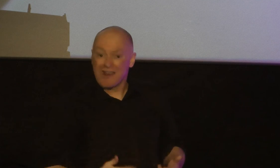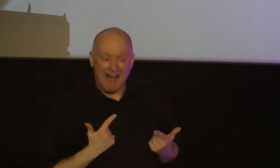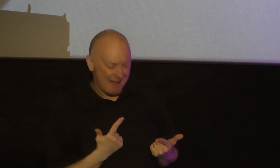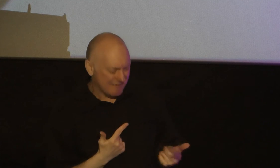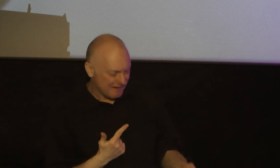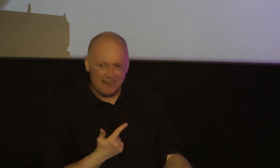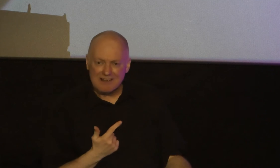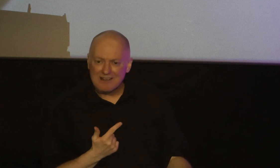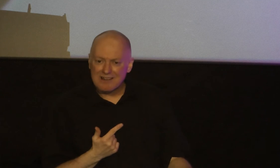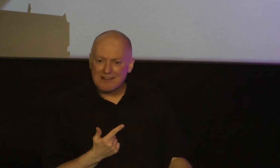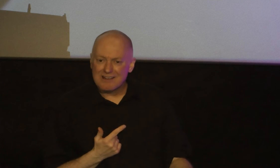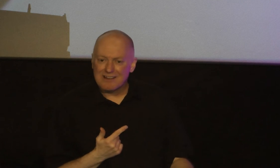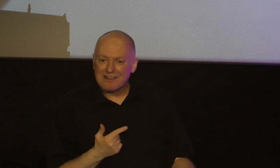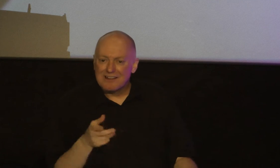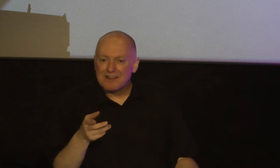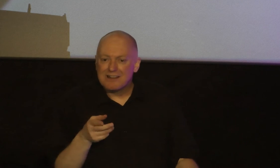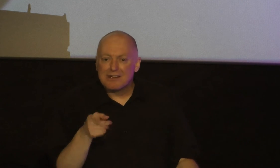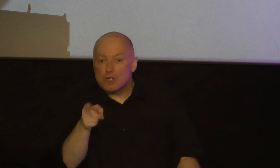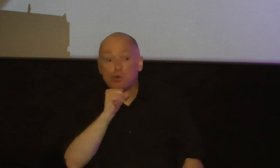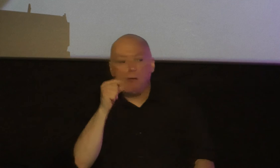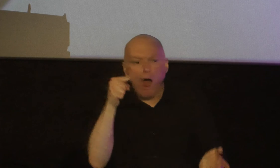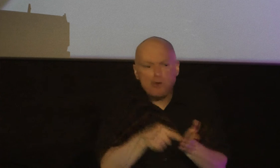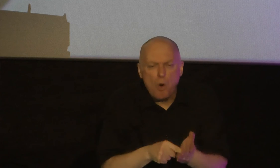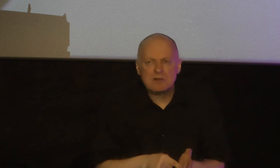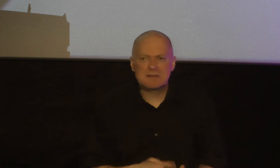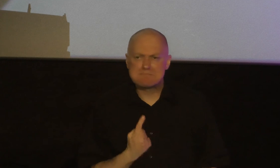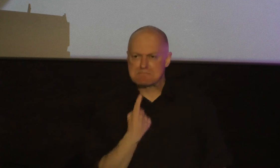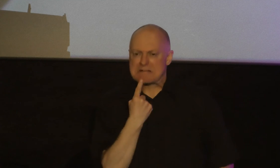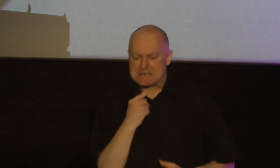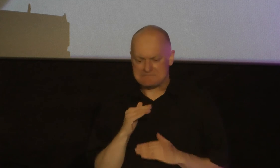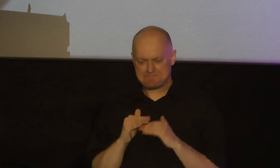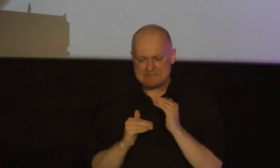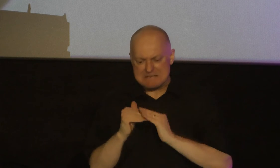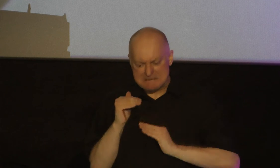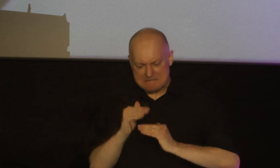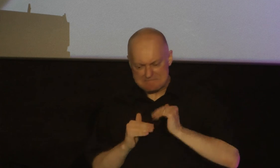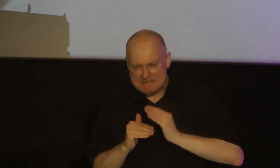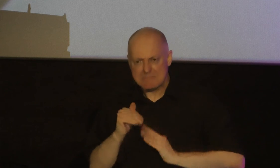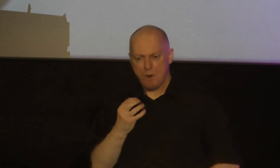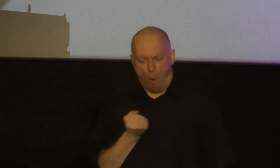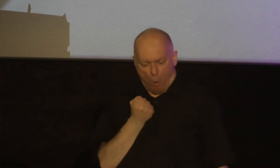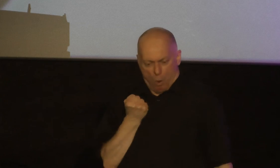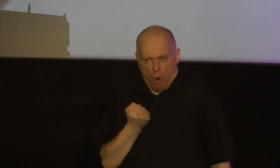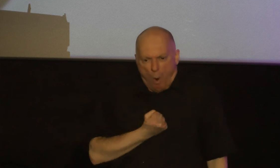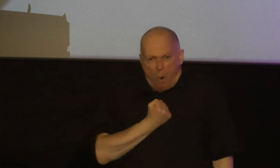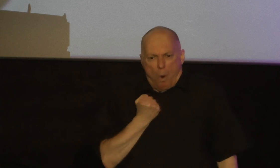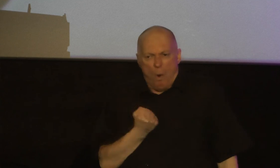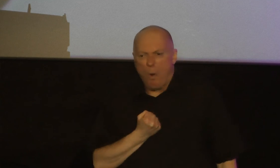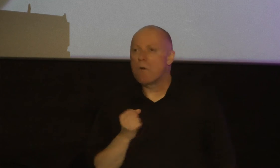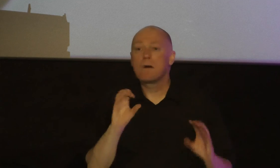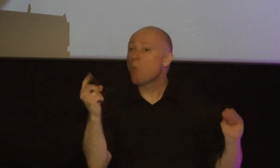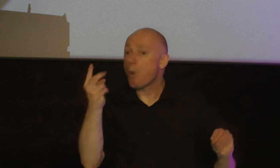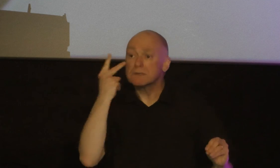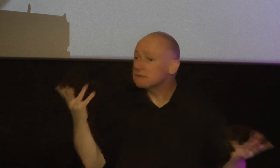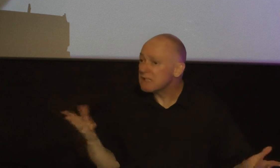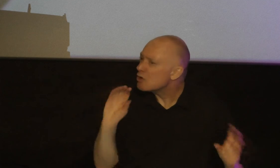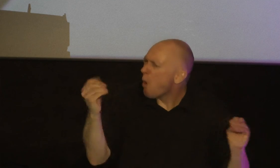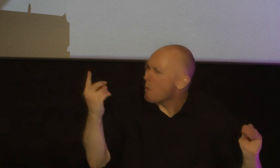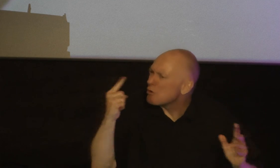unnoticed anger in our hearts this bitterness this resentfulness keeping it there even though no one can see it and no one can notice it